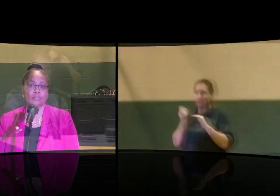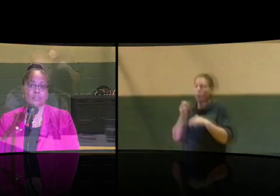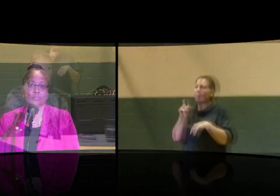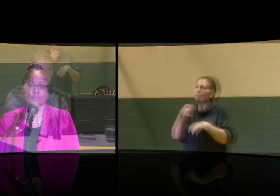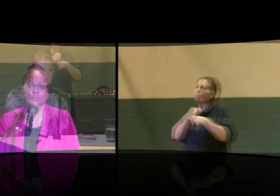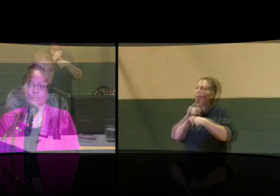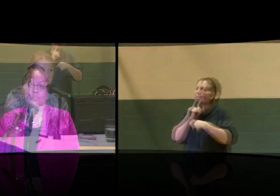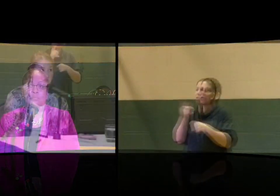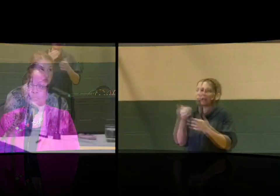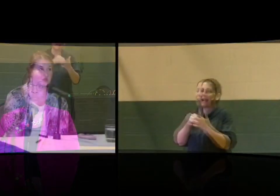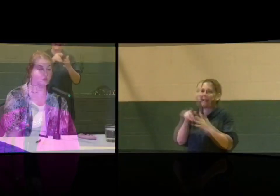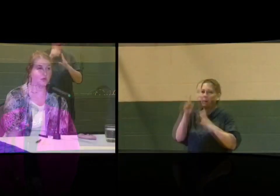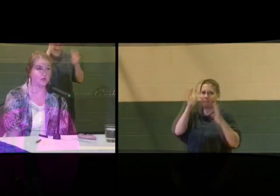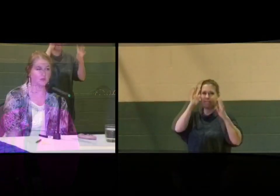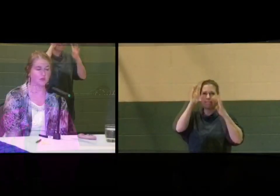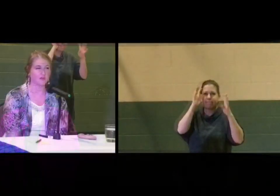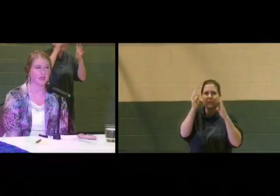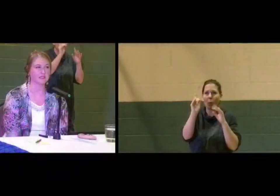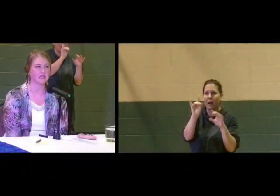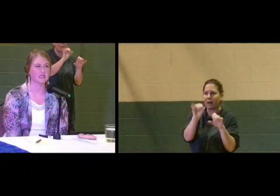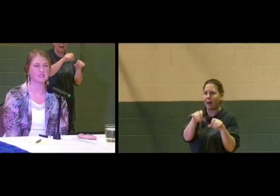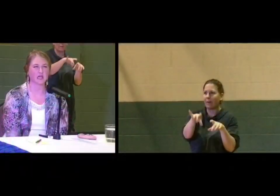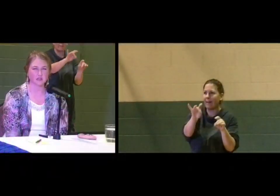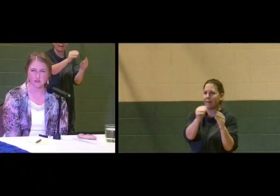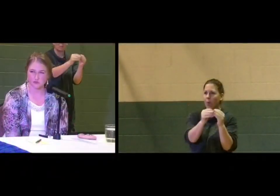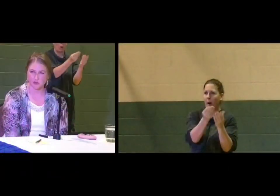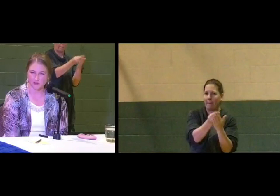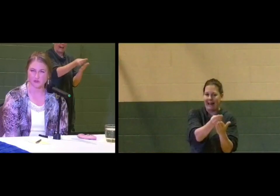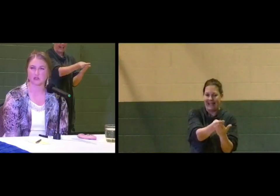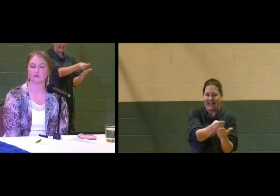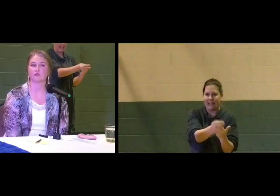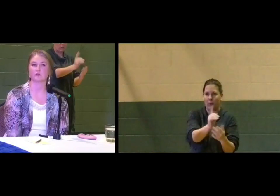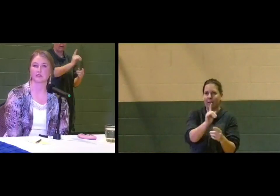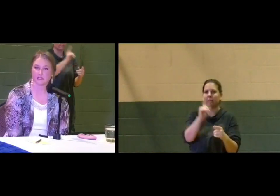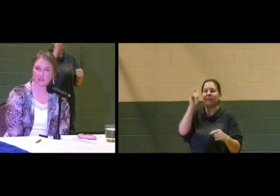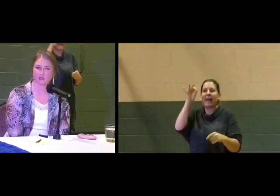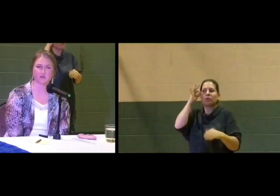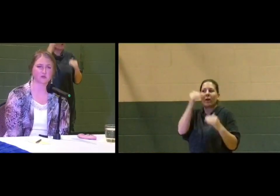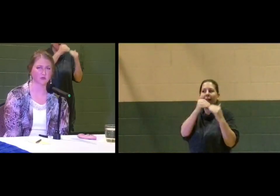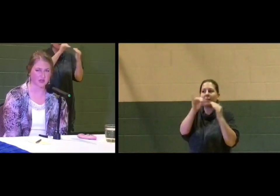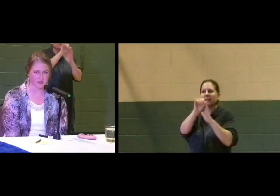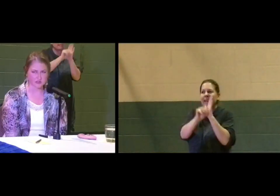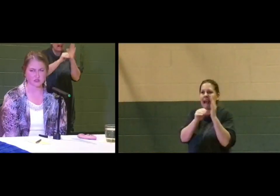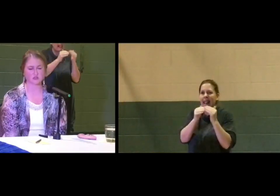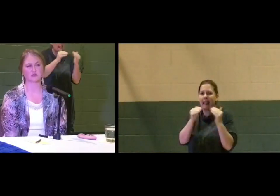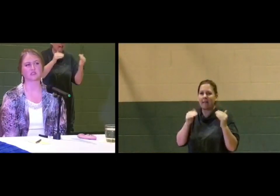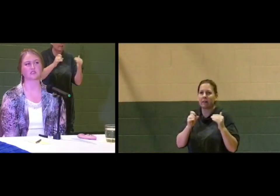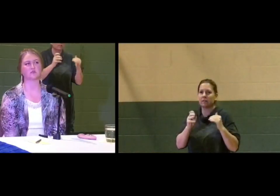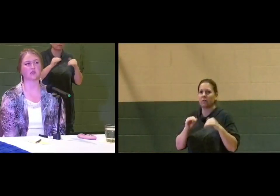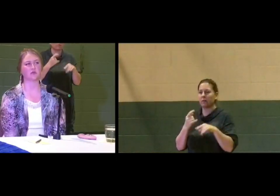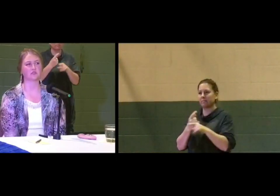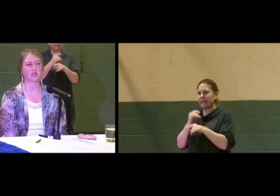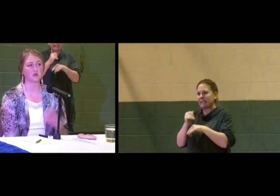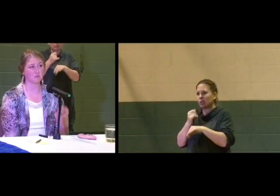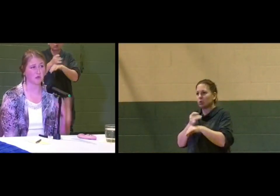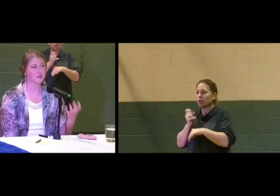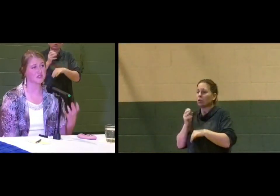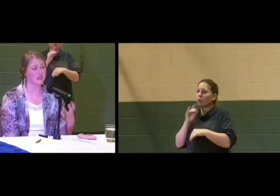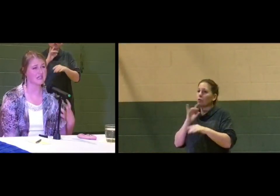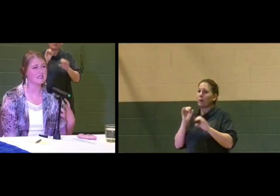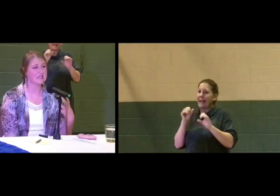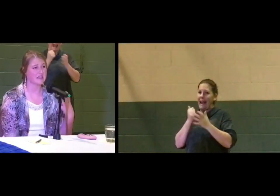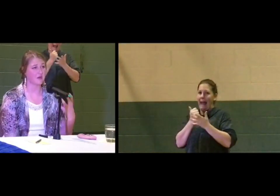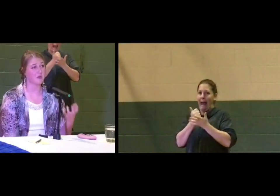again, that we're thinking creatively as far as where can we find dollars from the federal level, from the state level, from private institutions to be able to help